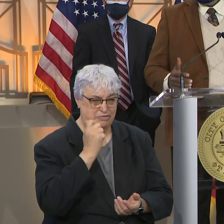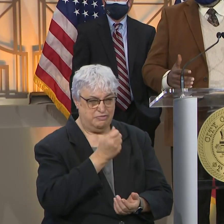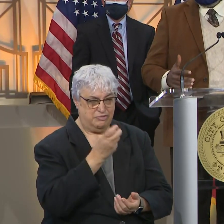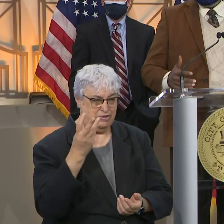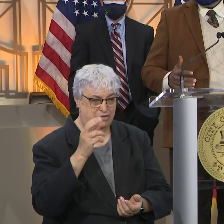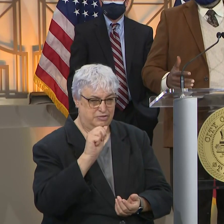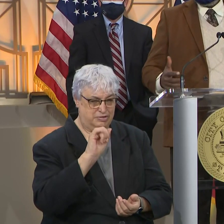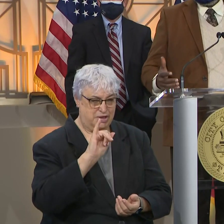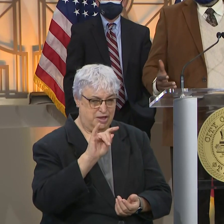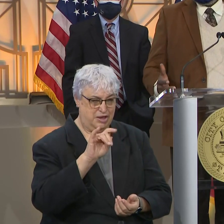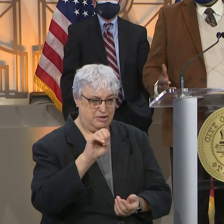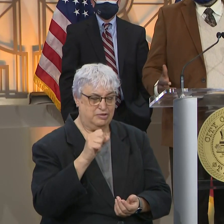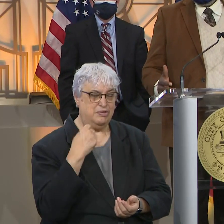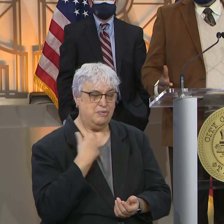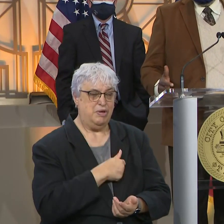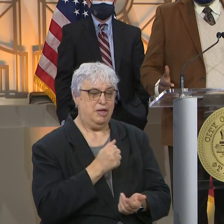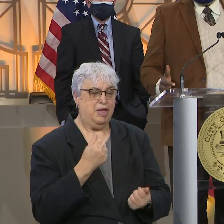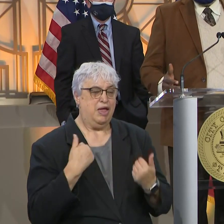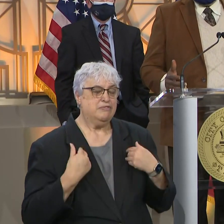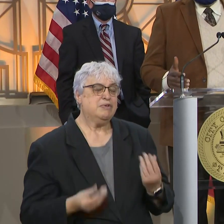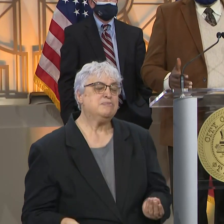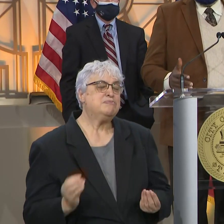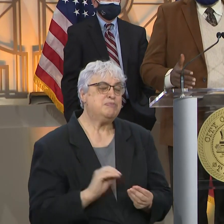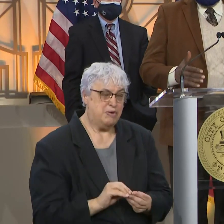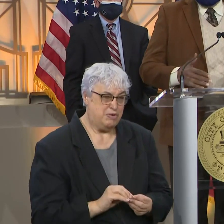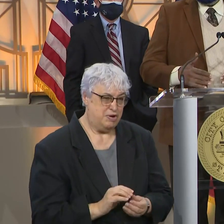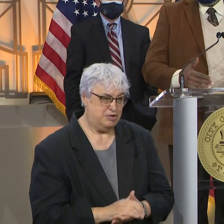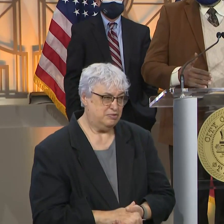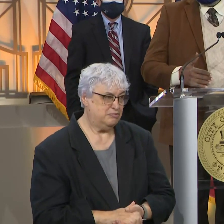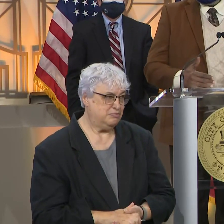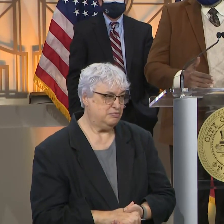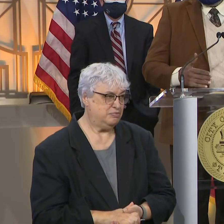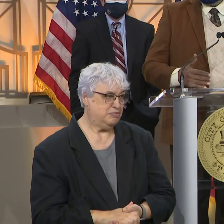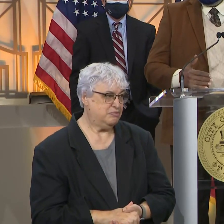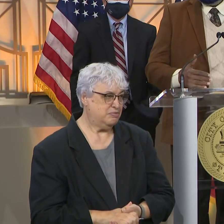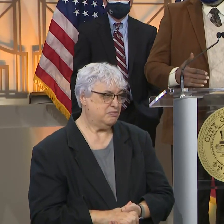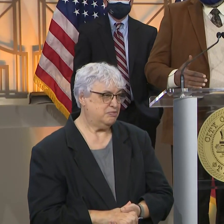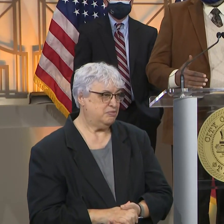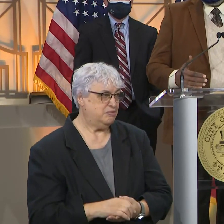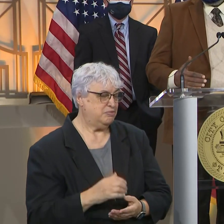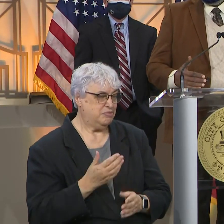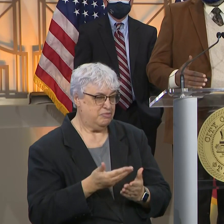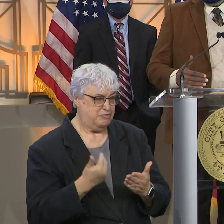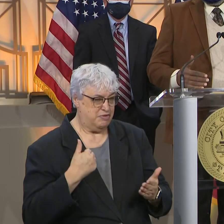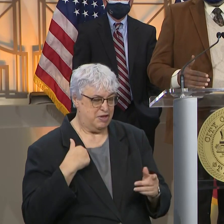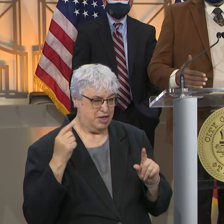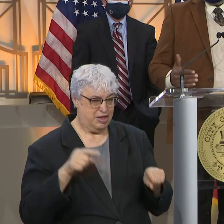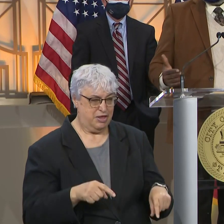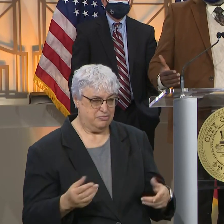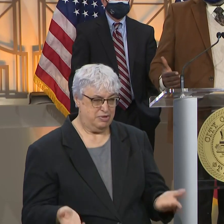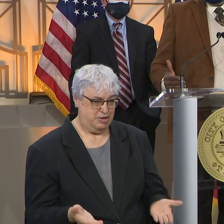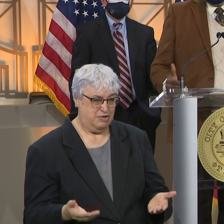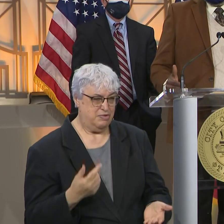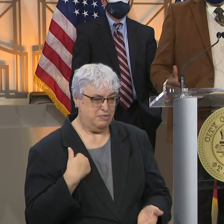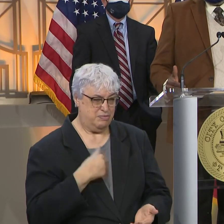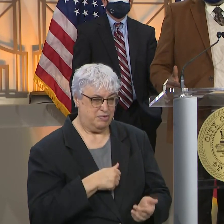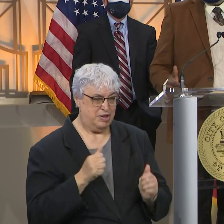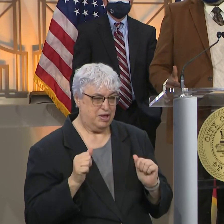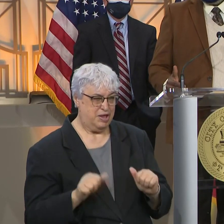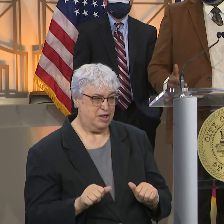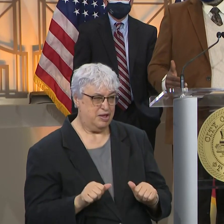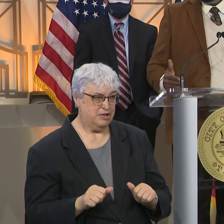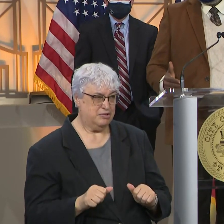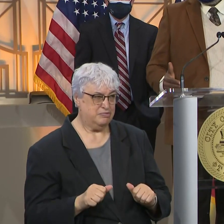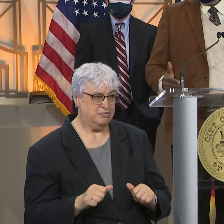which will give us expanded capacity. And so given the model I was looking at before I came here, we can almost